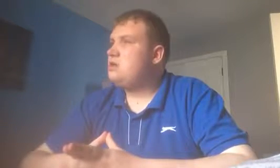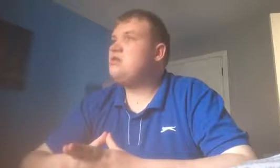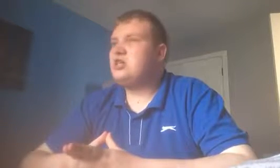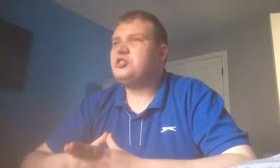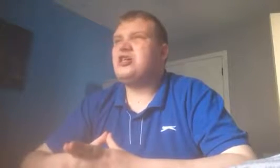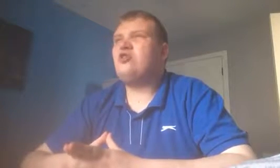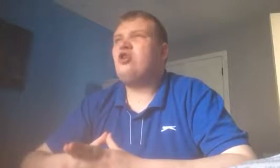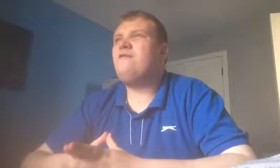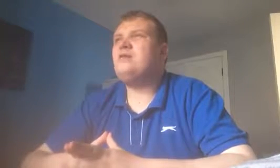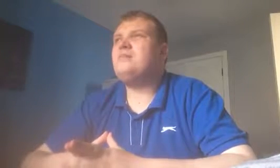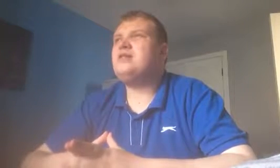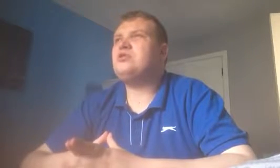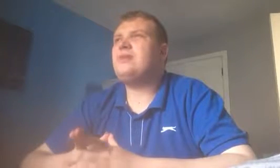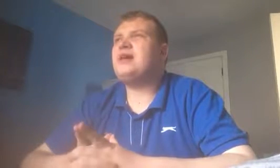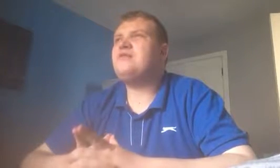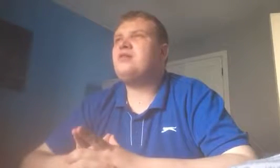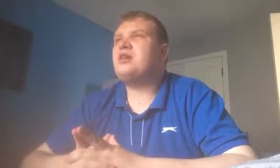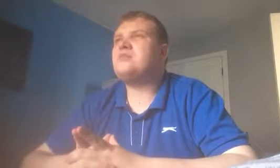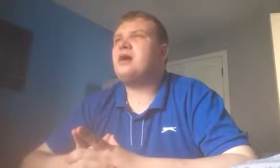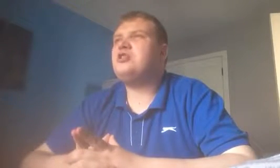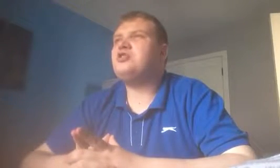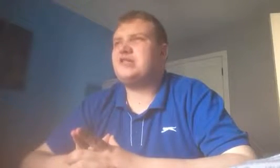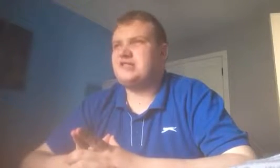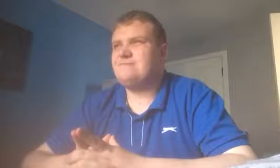He got sent off. He's going to be banned for the next match. Erm.